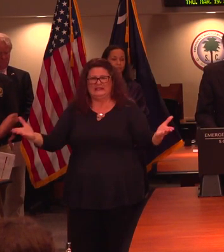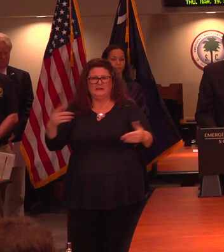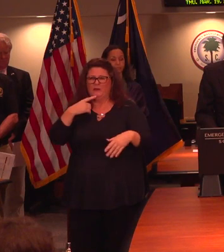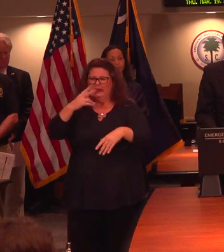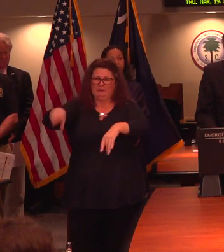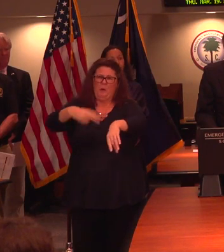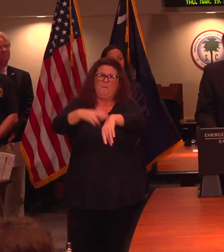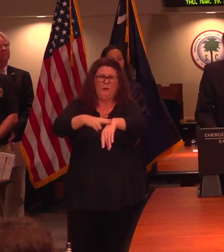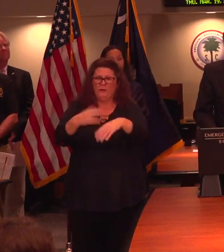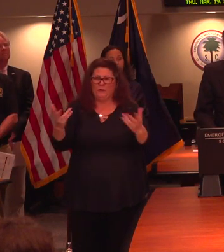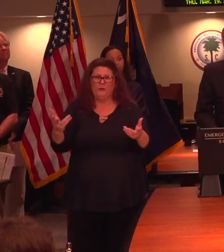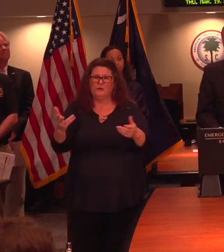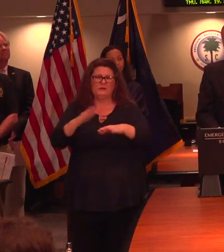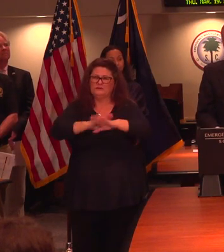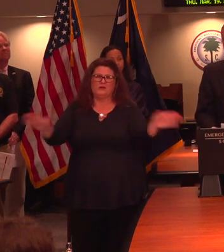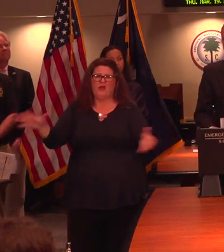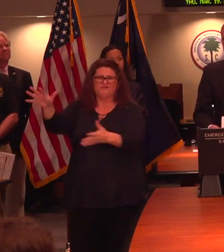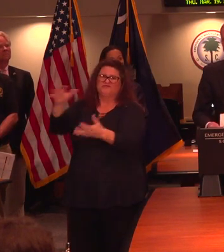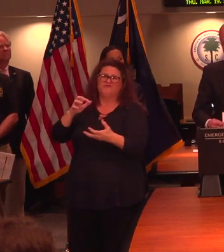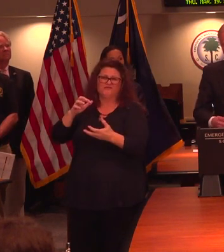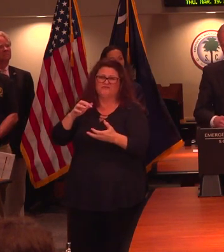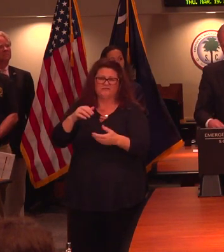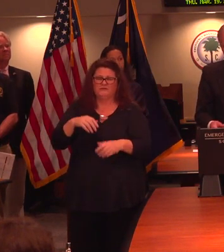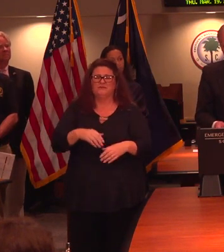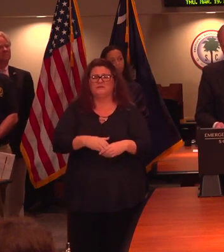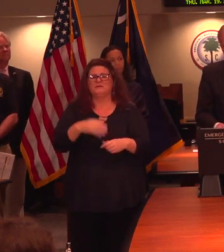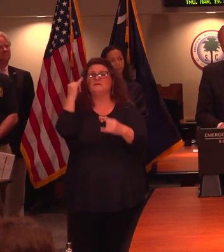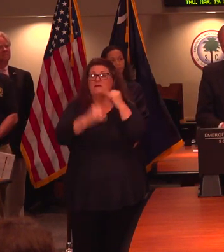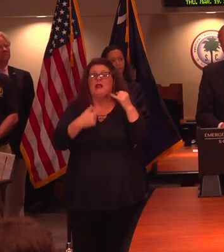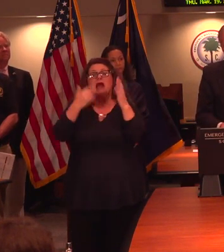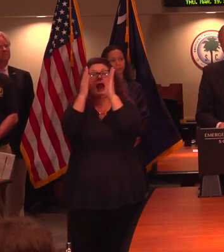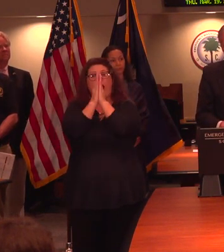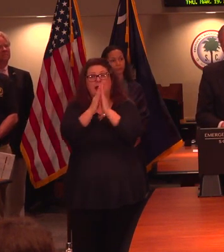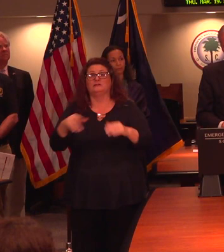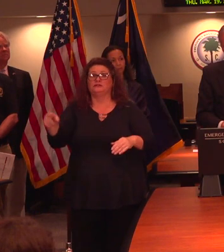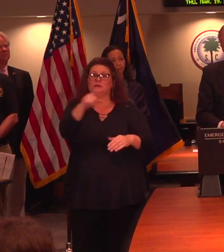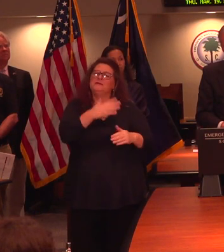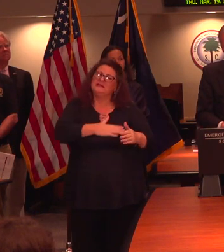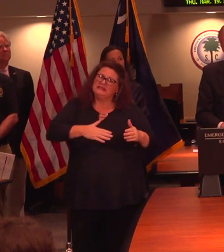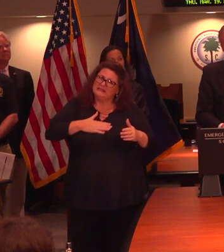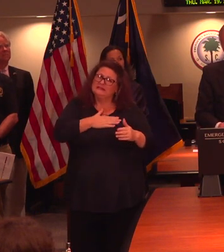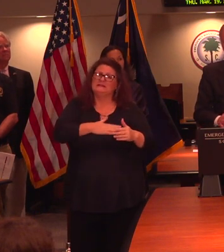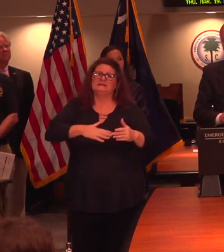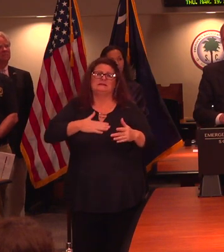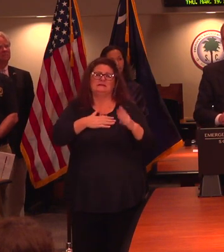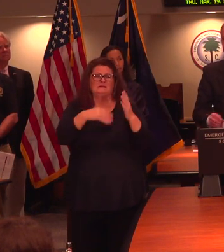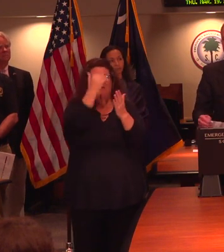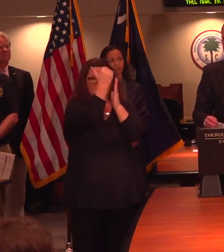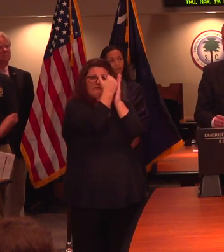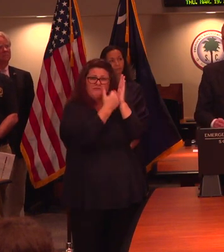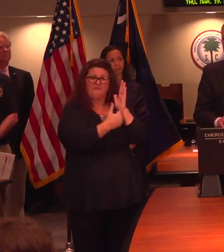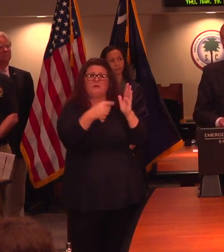need for our lives. And I'd also finally ask everyone to please follow the information that is given by